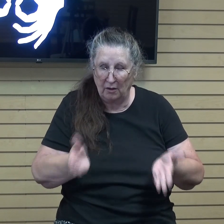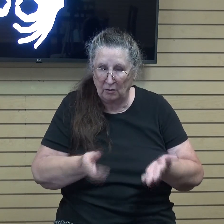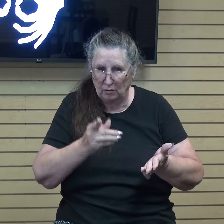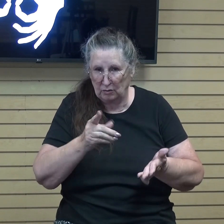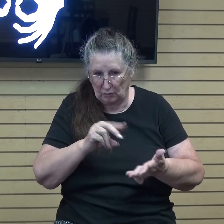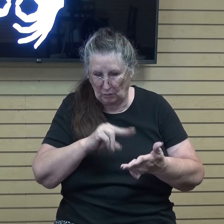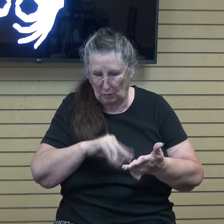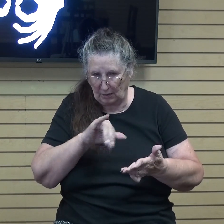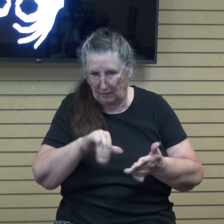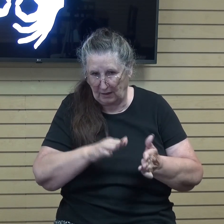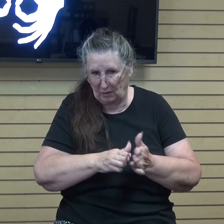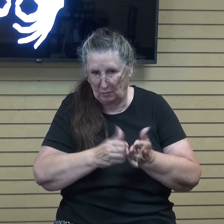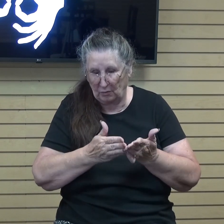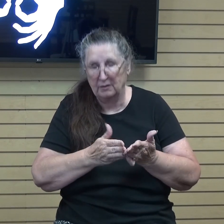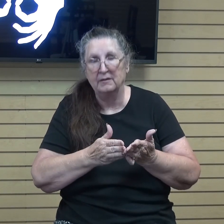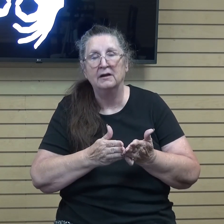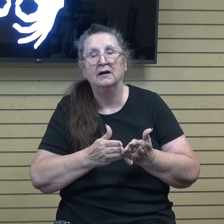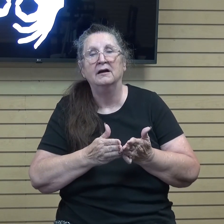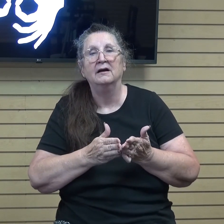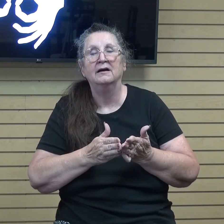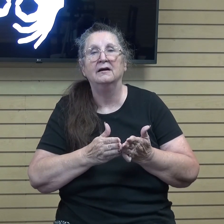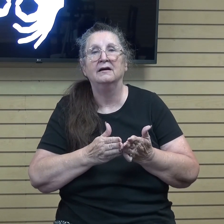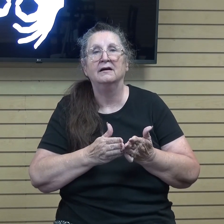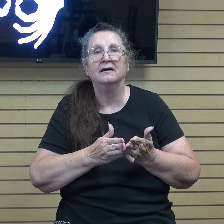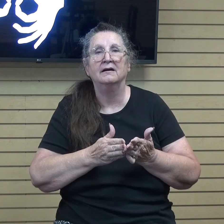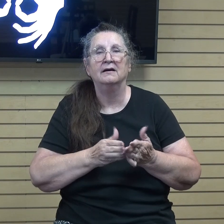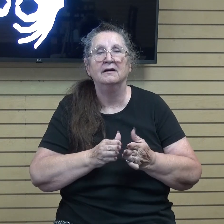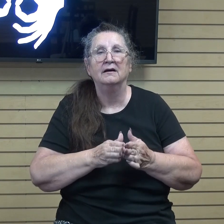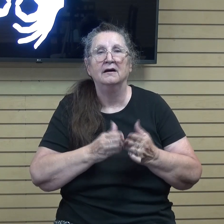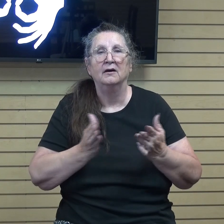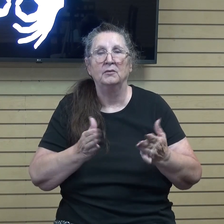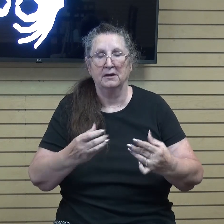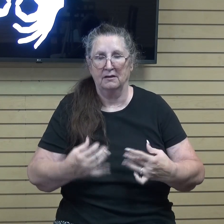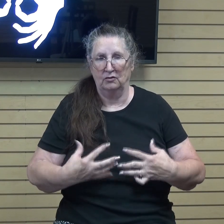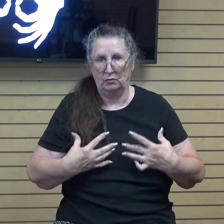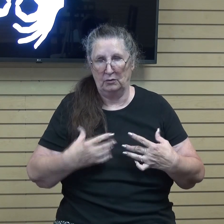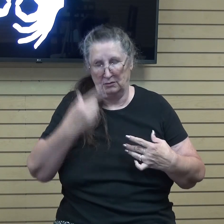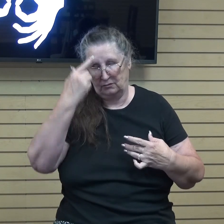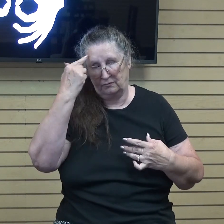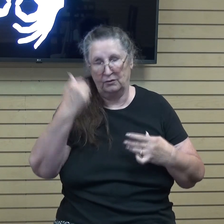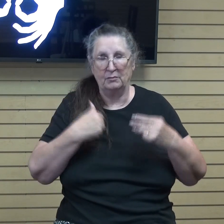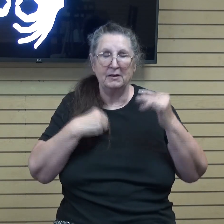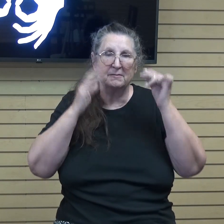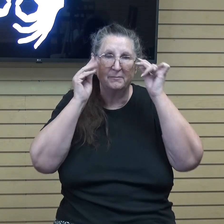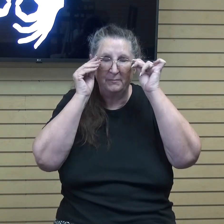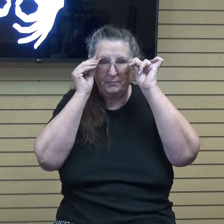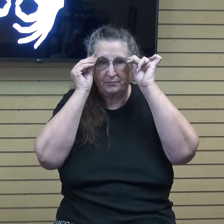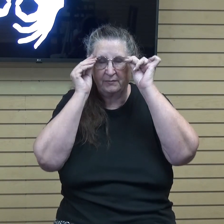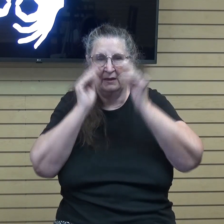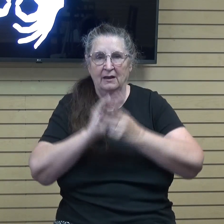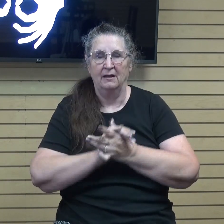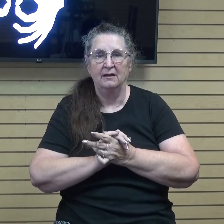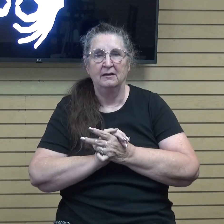It was a very big inspiration to me and so let's begin.